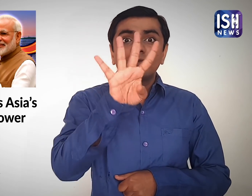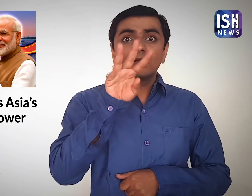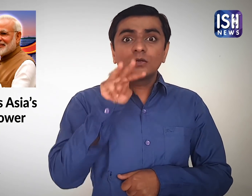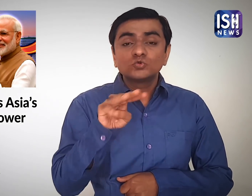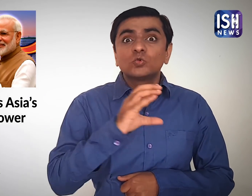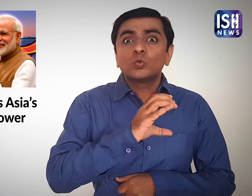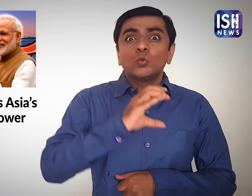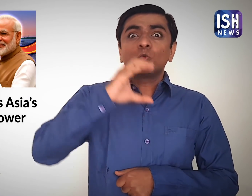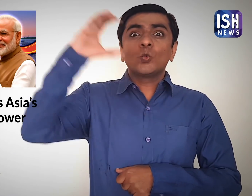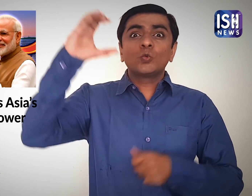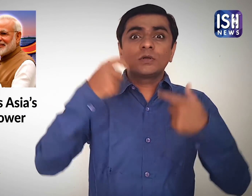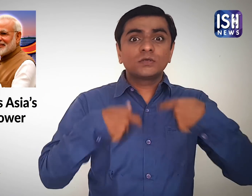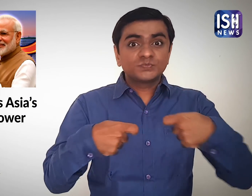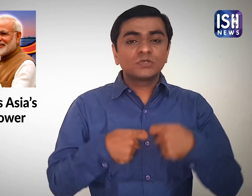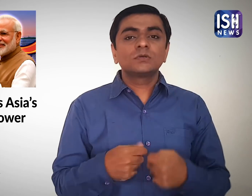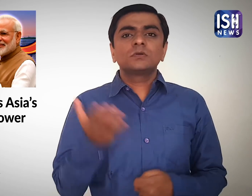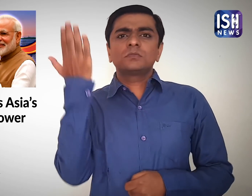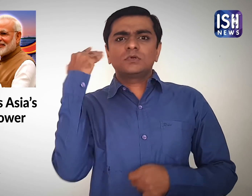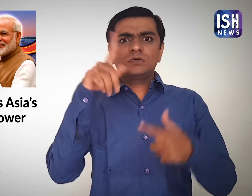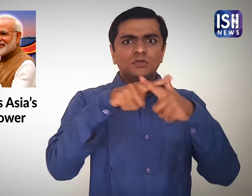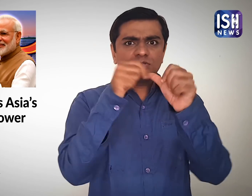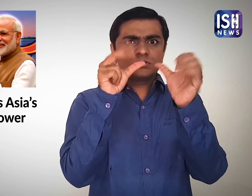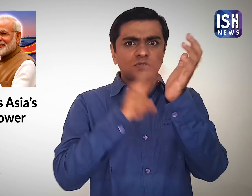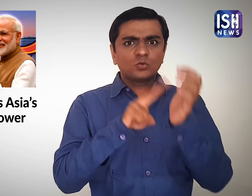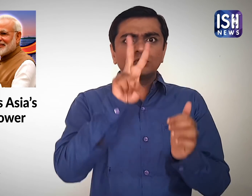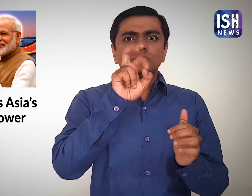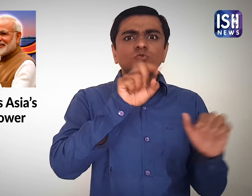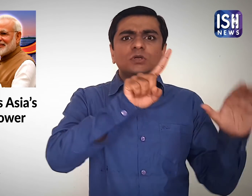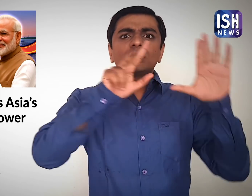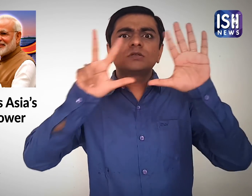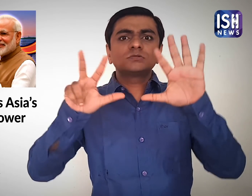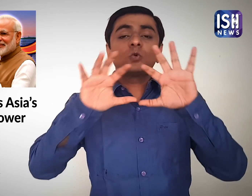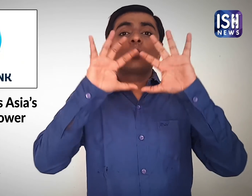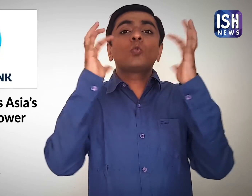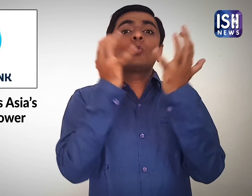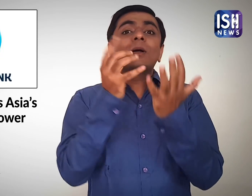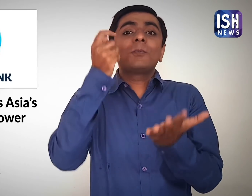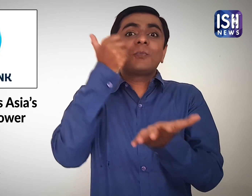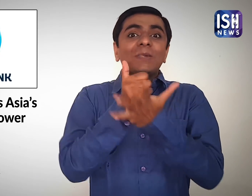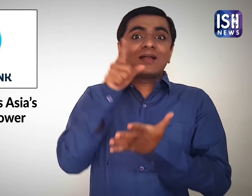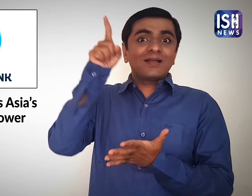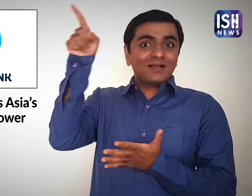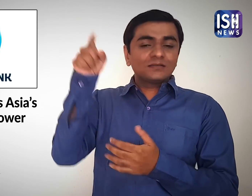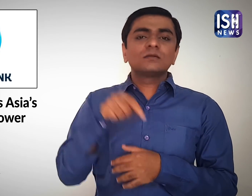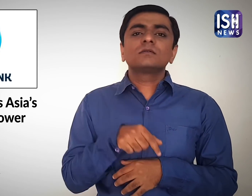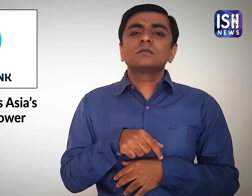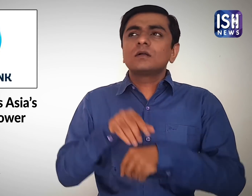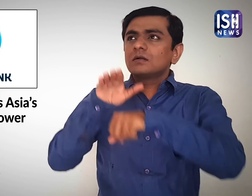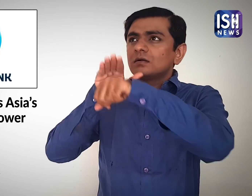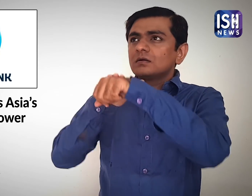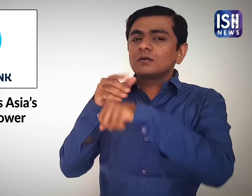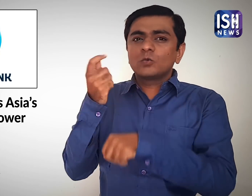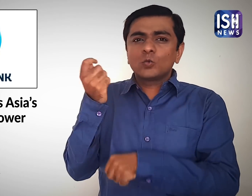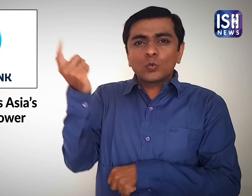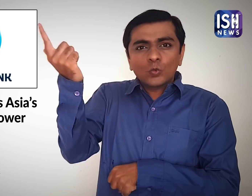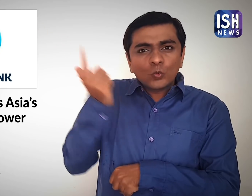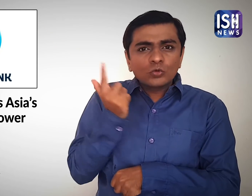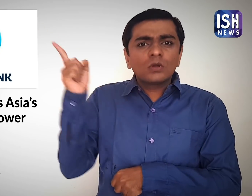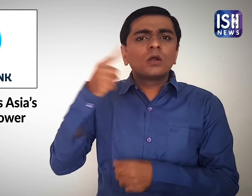to be around Rs 4,000 crore. In January 2019, the World Bank approved a $30